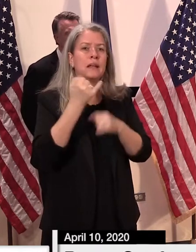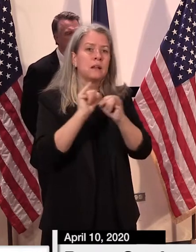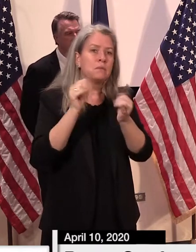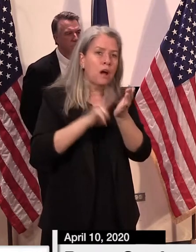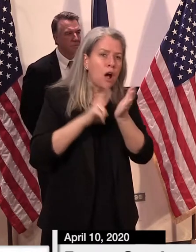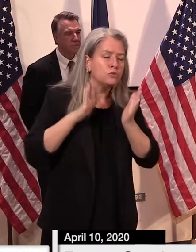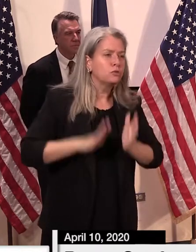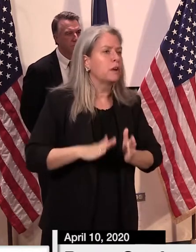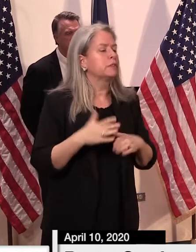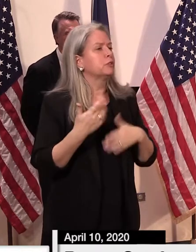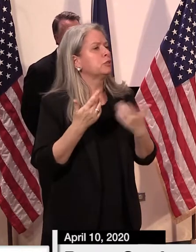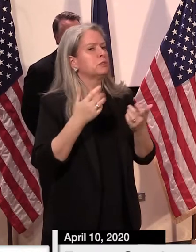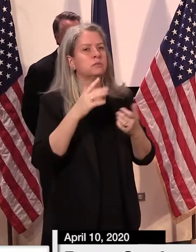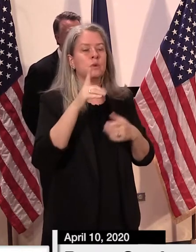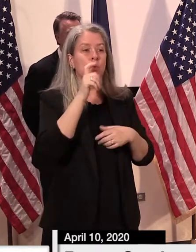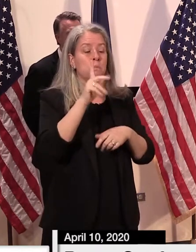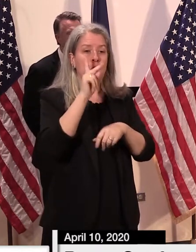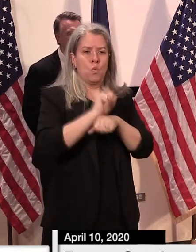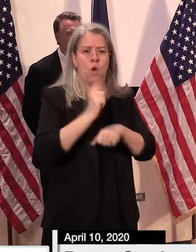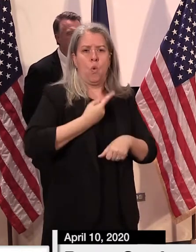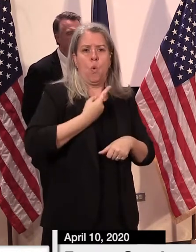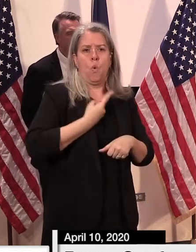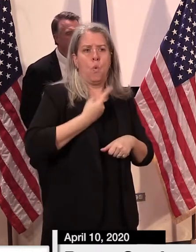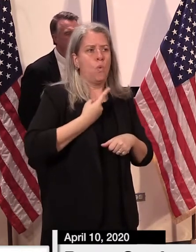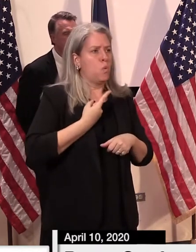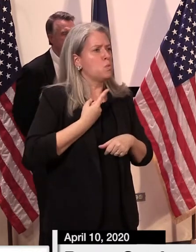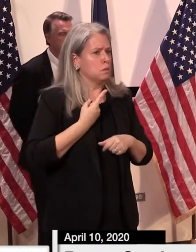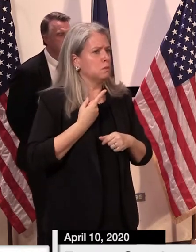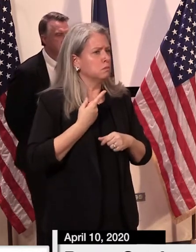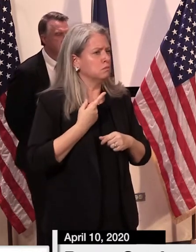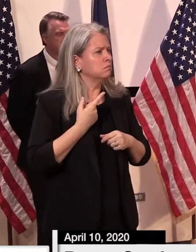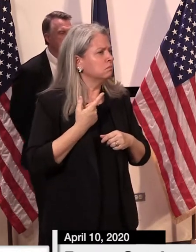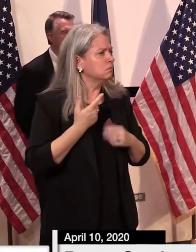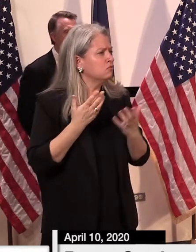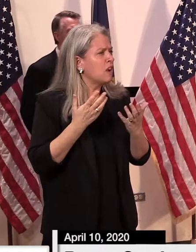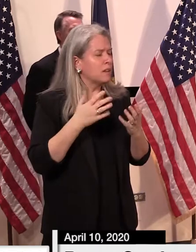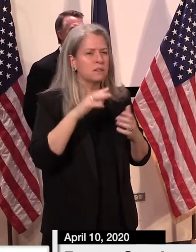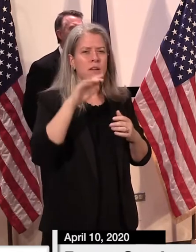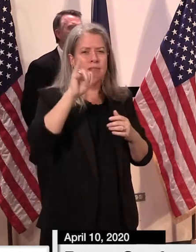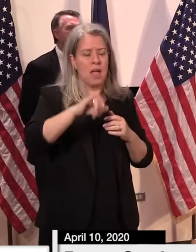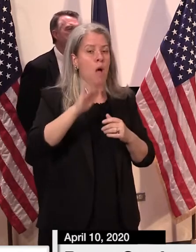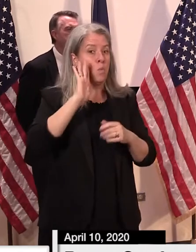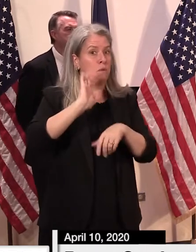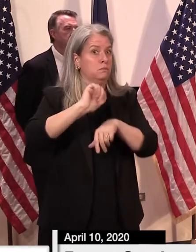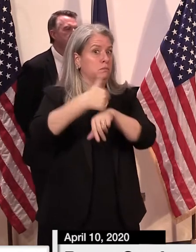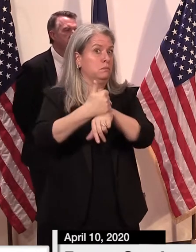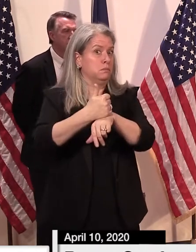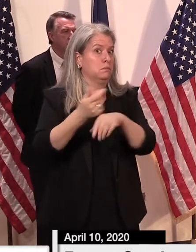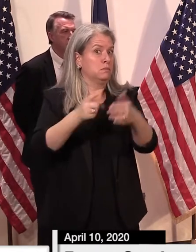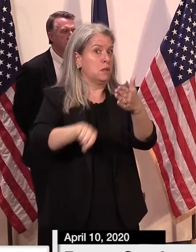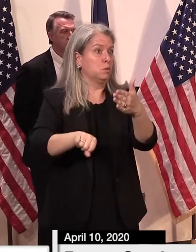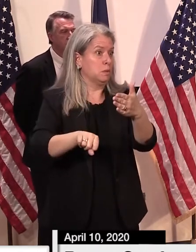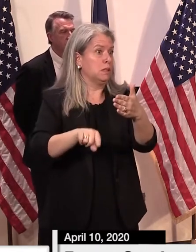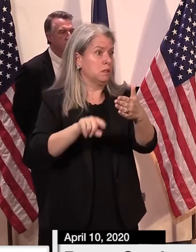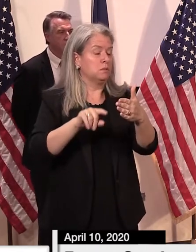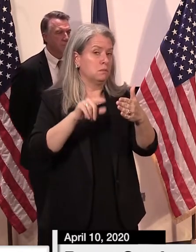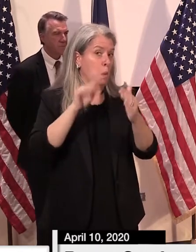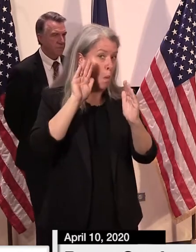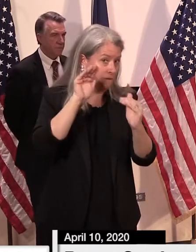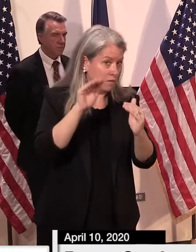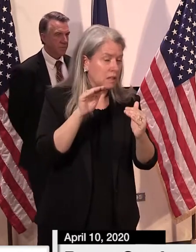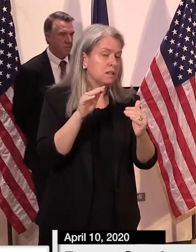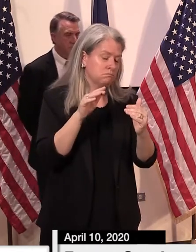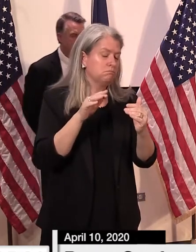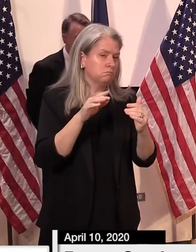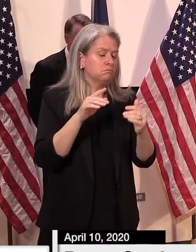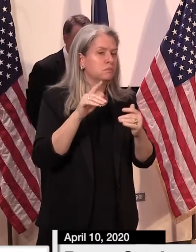contractors, and sole proprietors. Again, we hope to have a portion of that live to begin to receive applications as